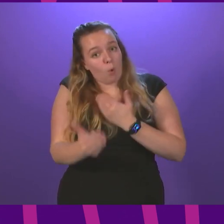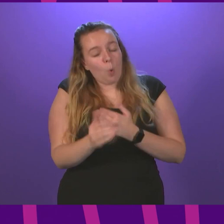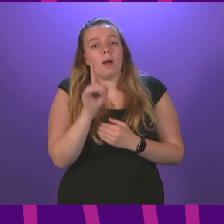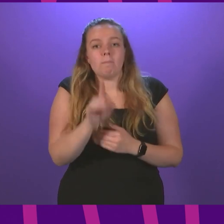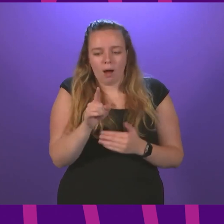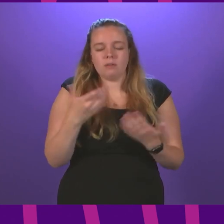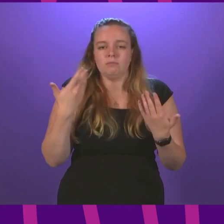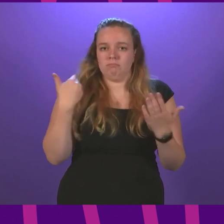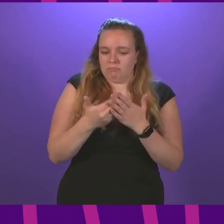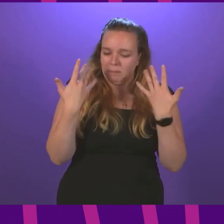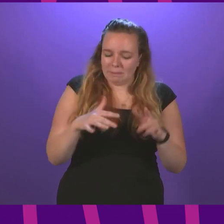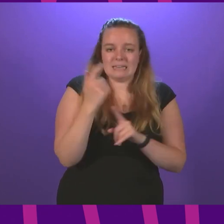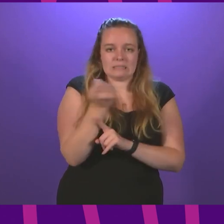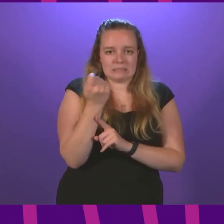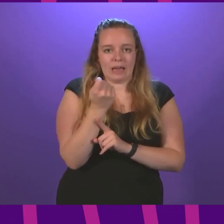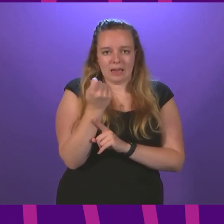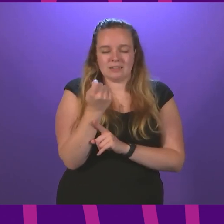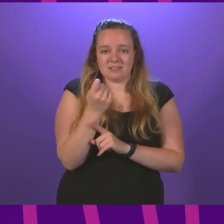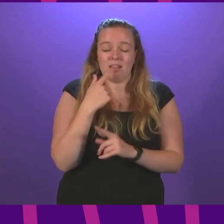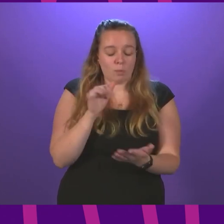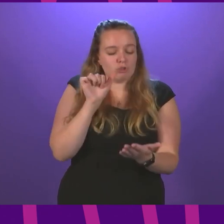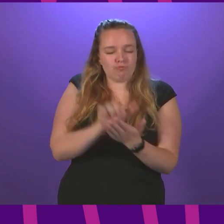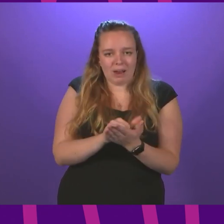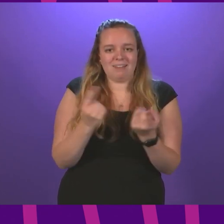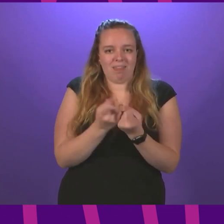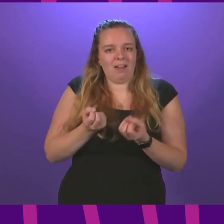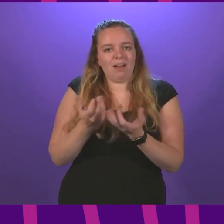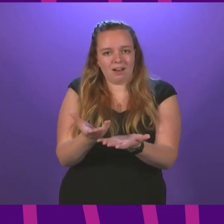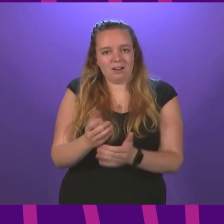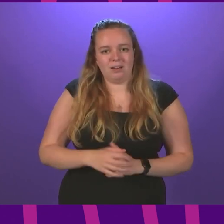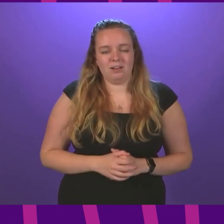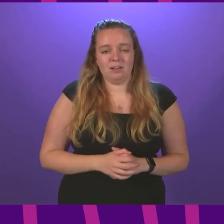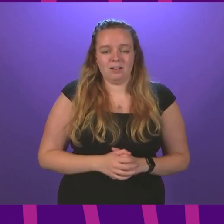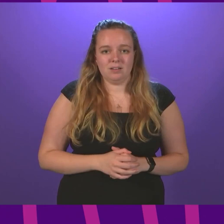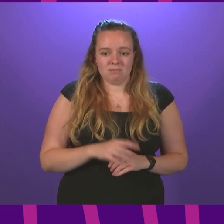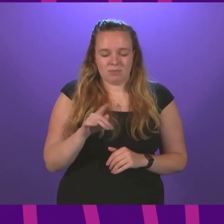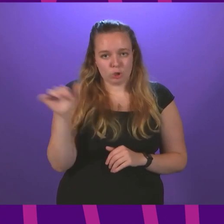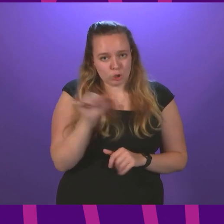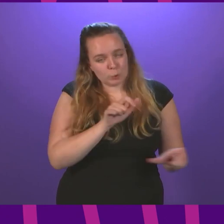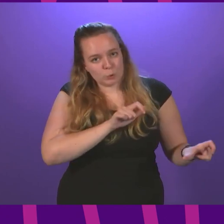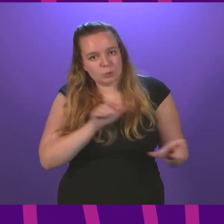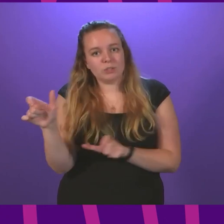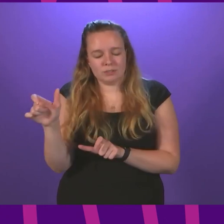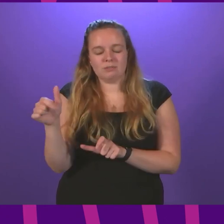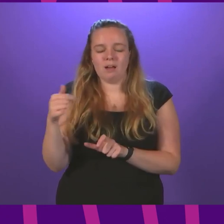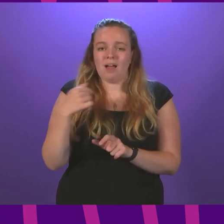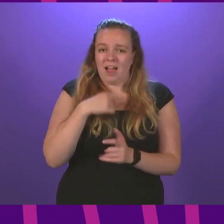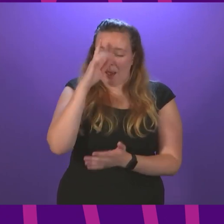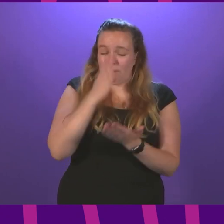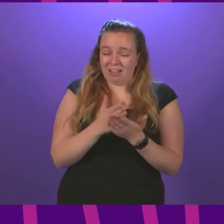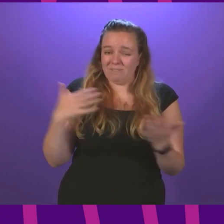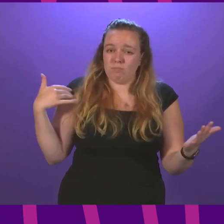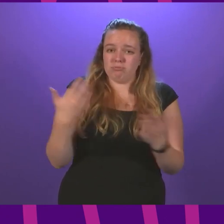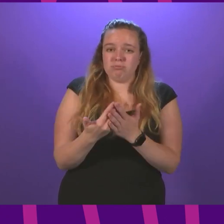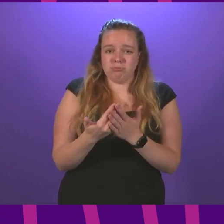but it has been a success. It was the right thing to do. So is retaining it. I have believed for some